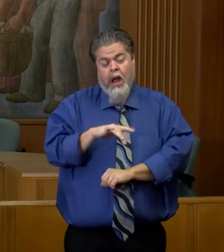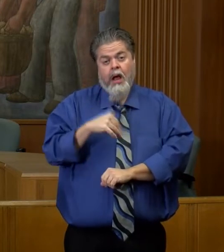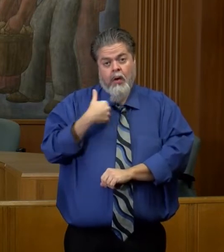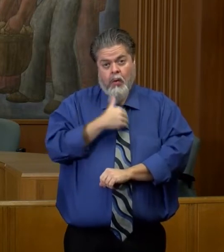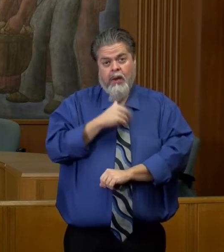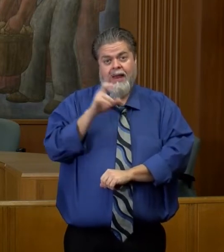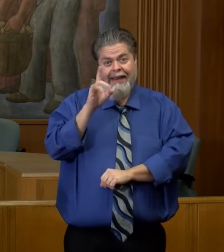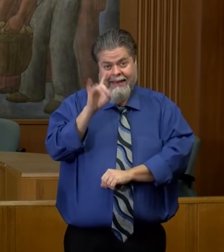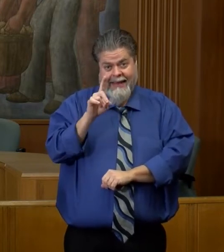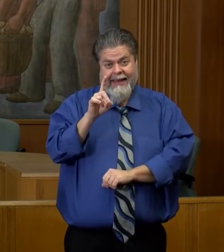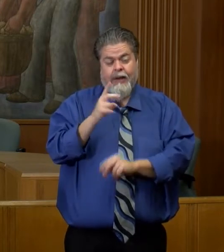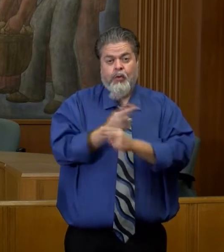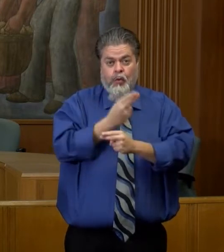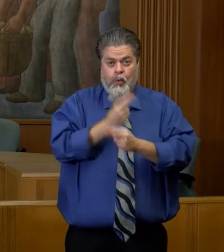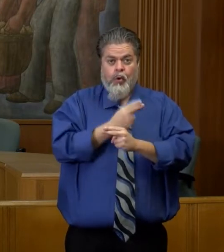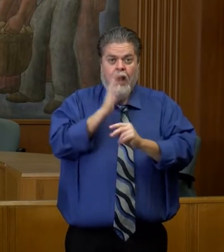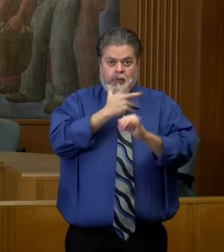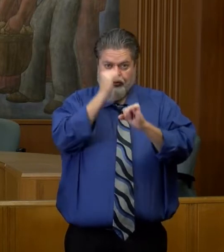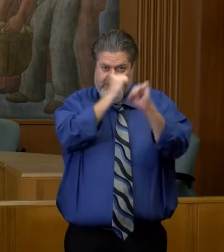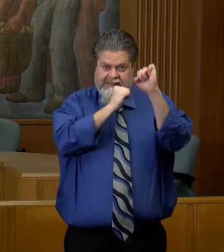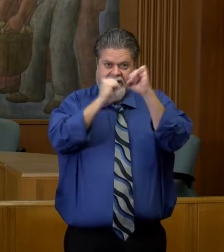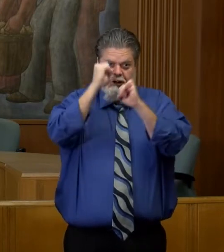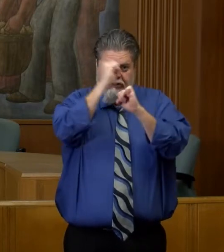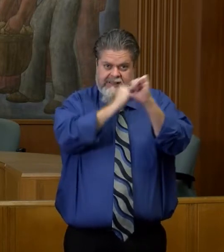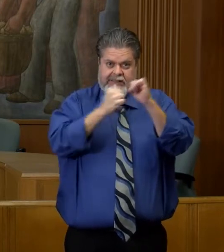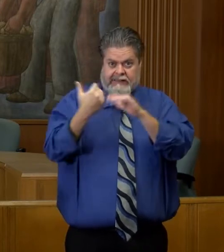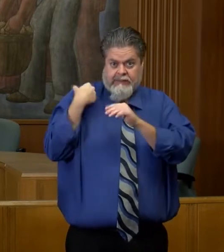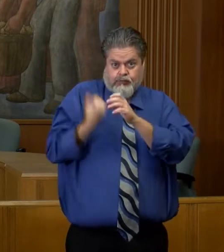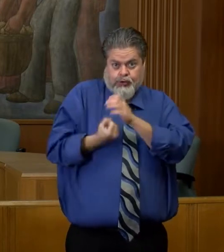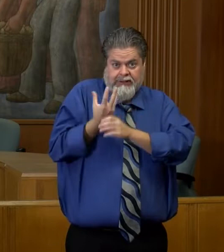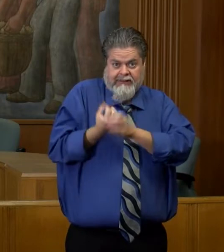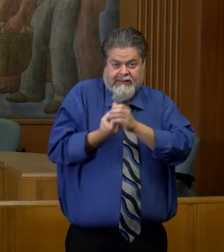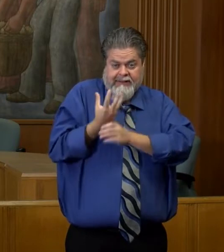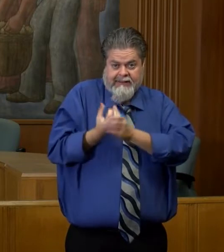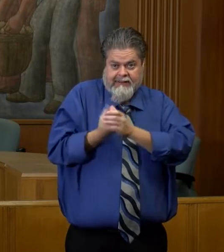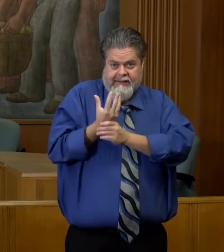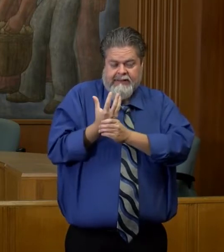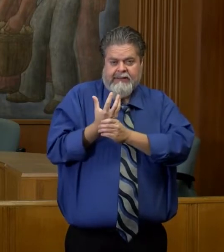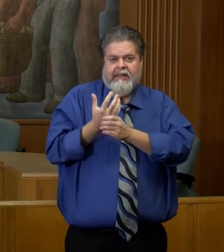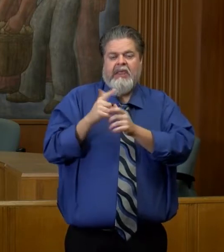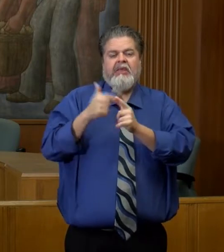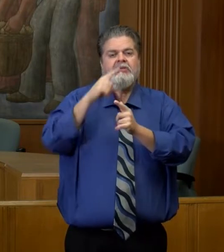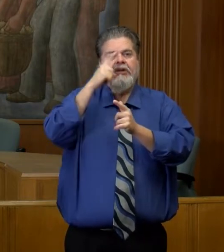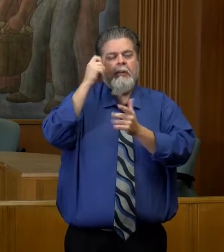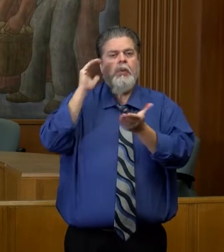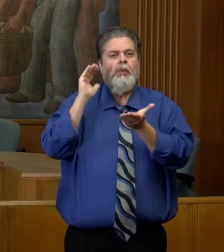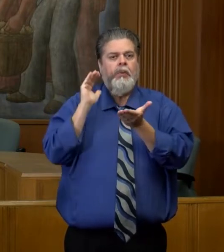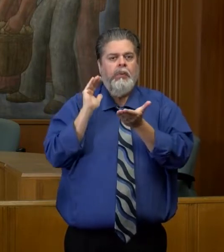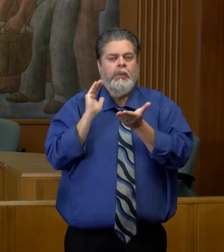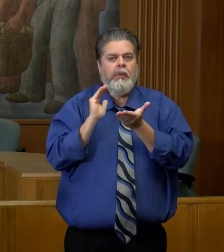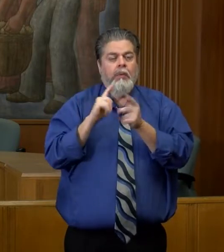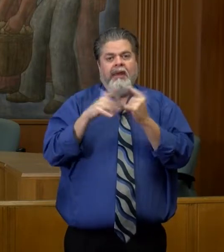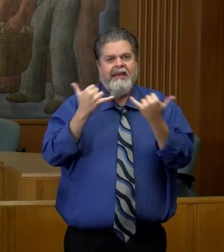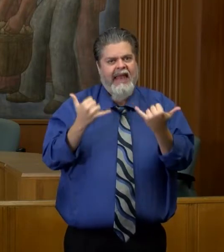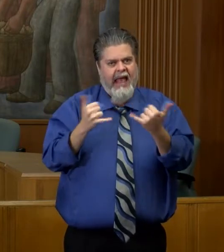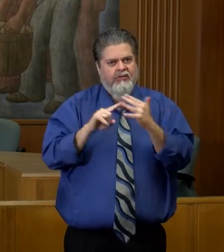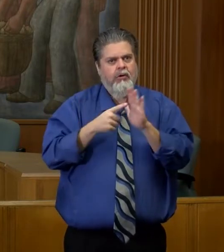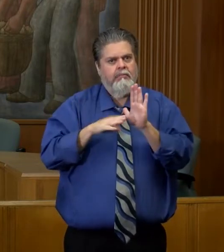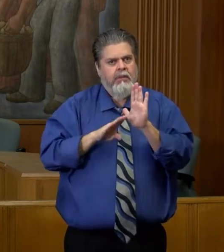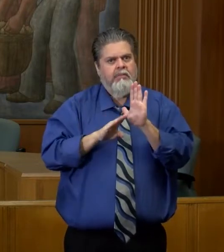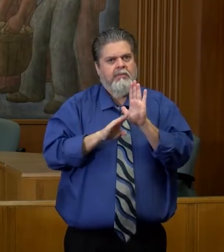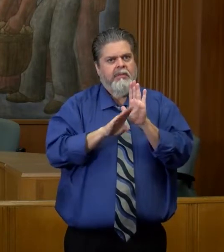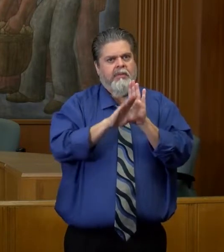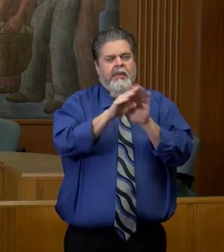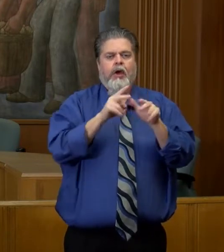of using our surveillance plan last spring. This time it's going to be more of a stepwise process, and